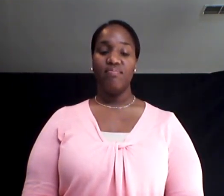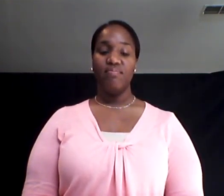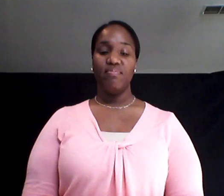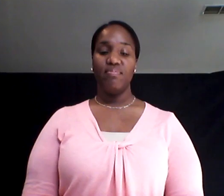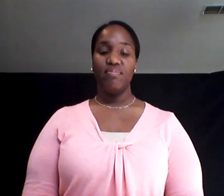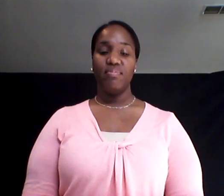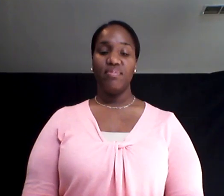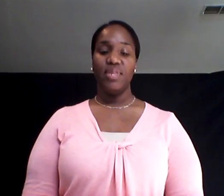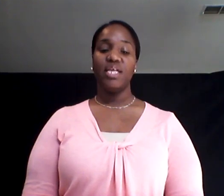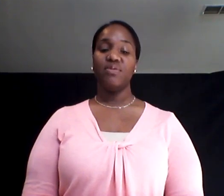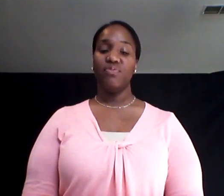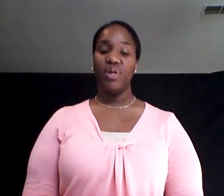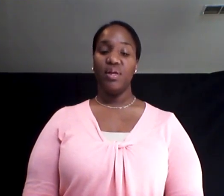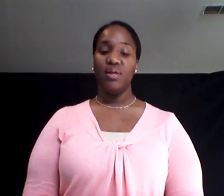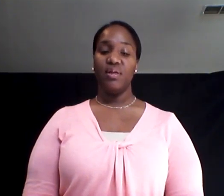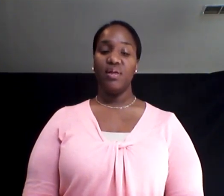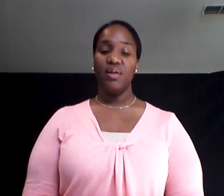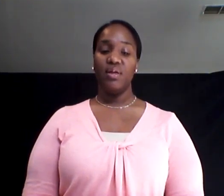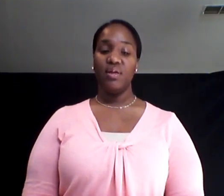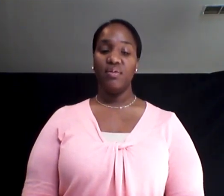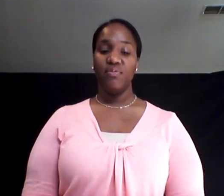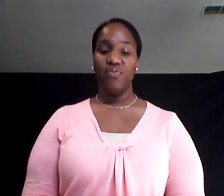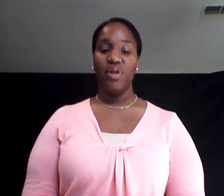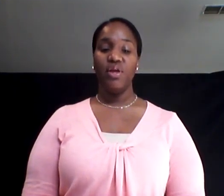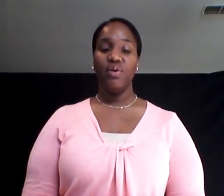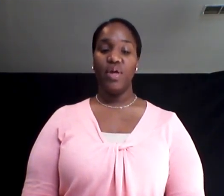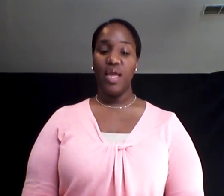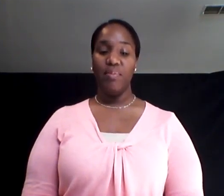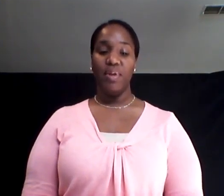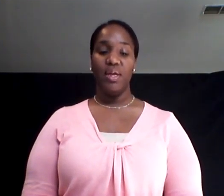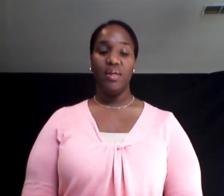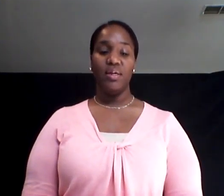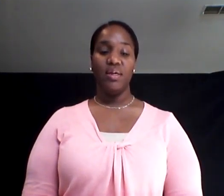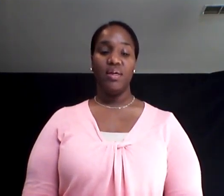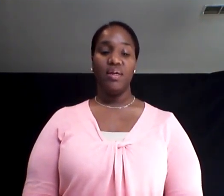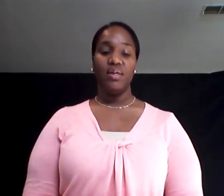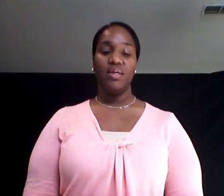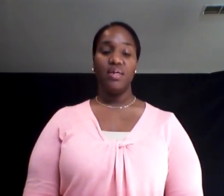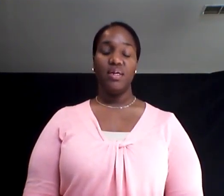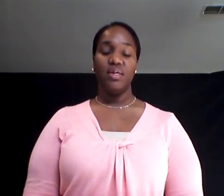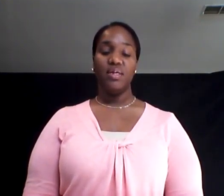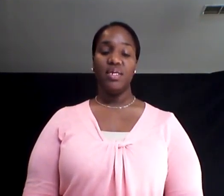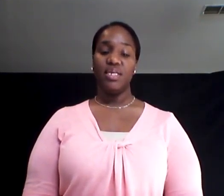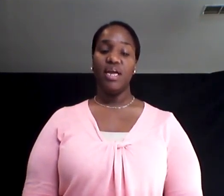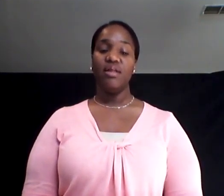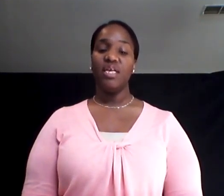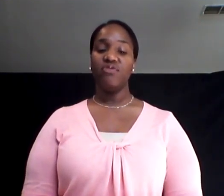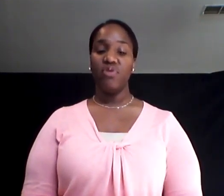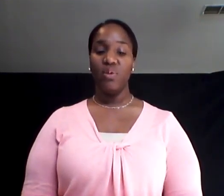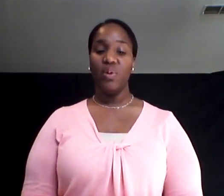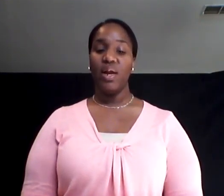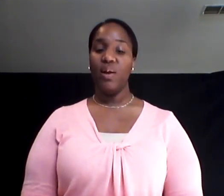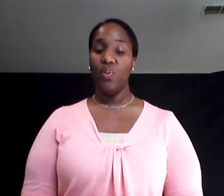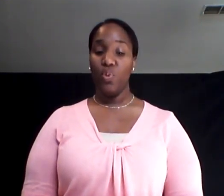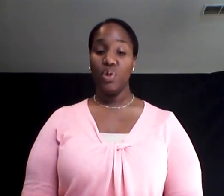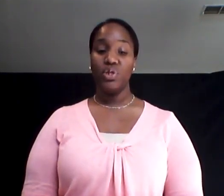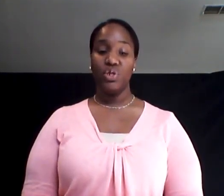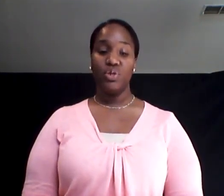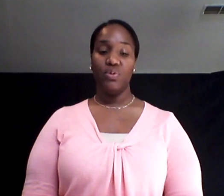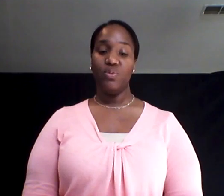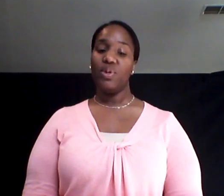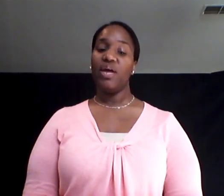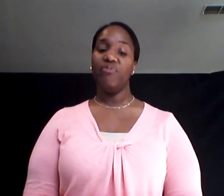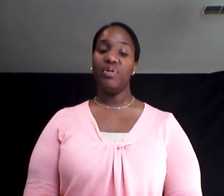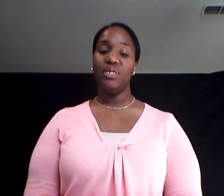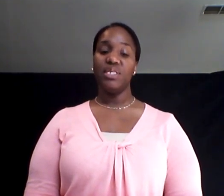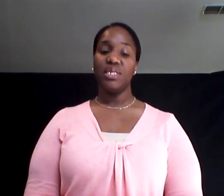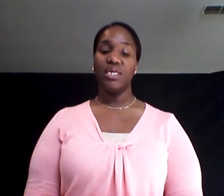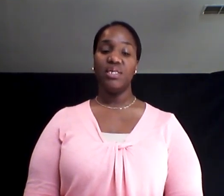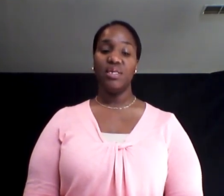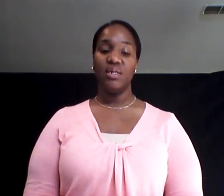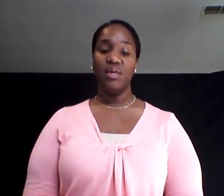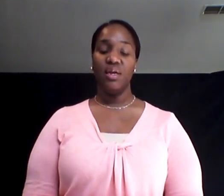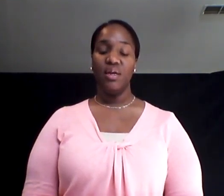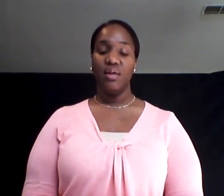True, it's going to help start the process so that by the time I'm a senior in college, I won't have to take as much math